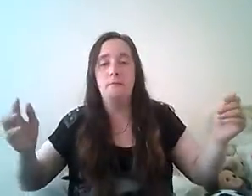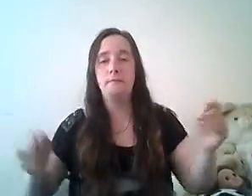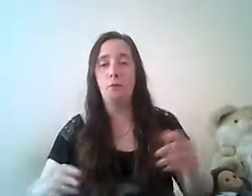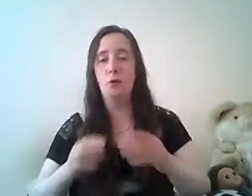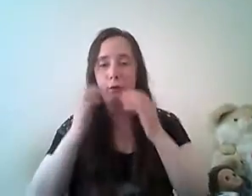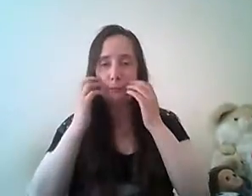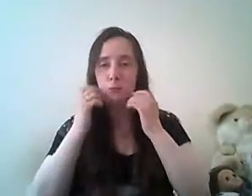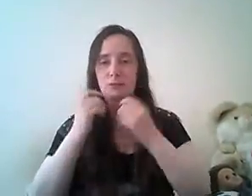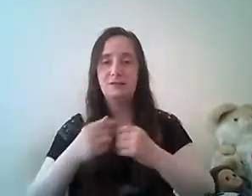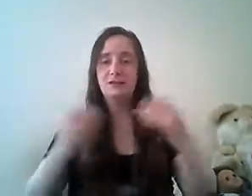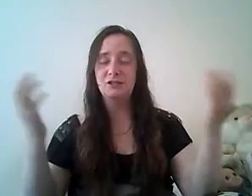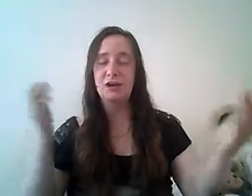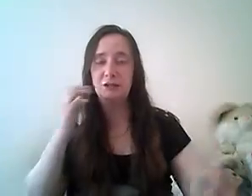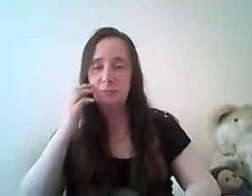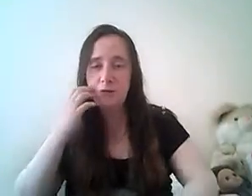threw all the books shut them off